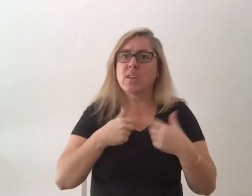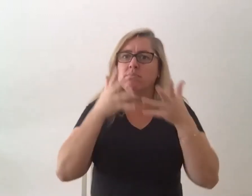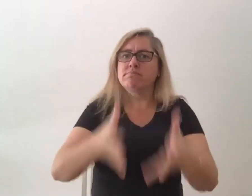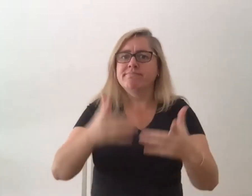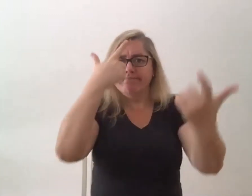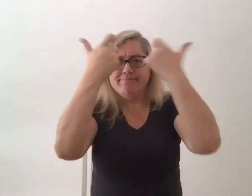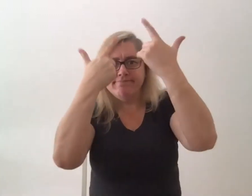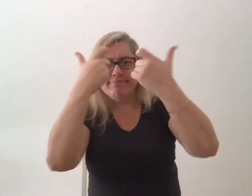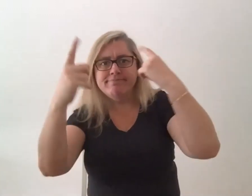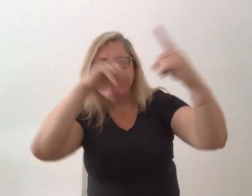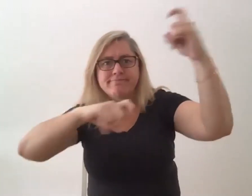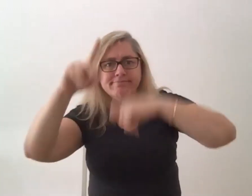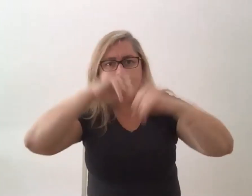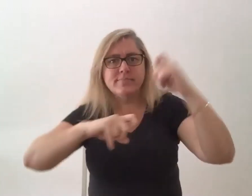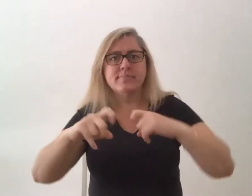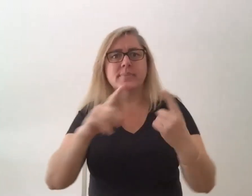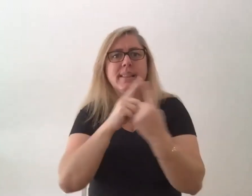you know, giving people a voice.